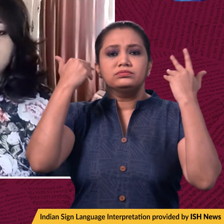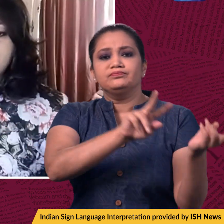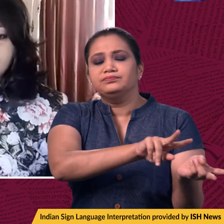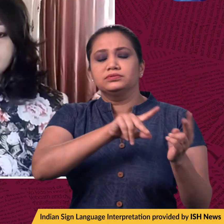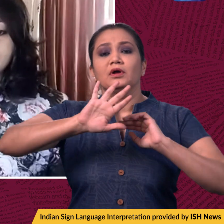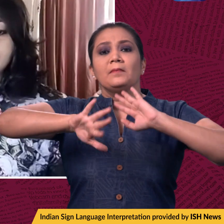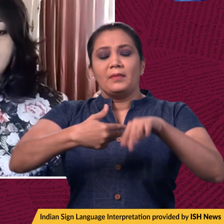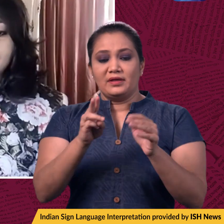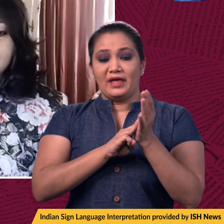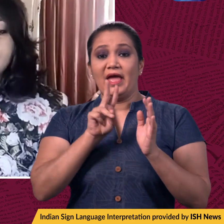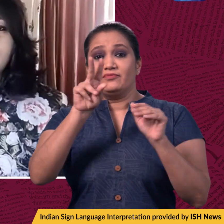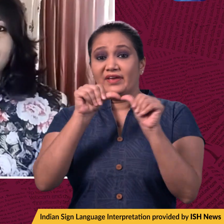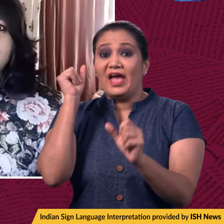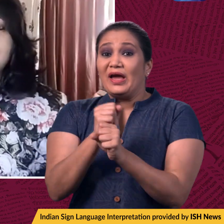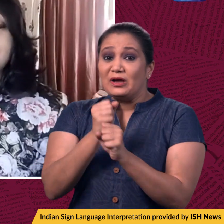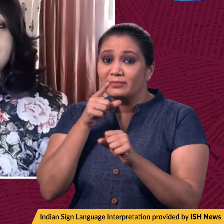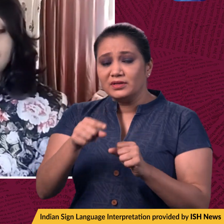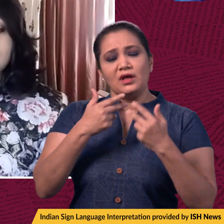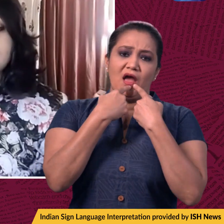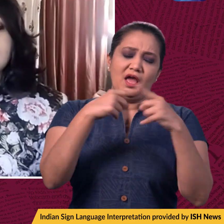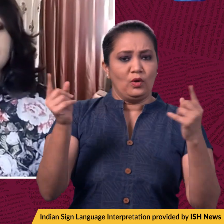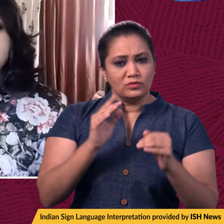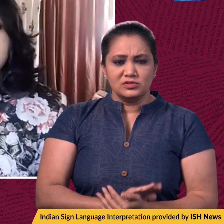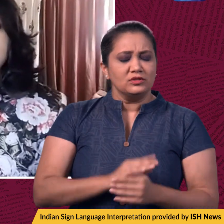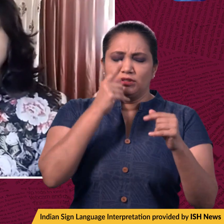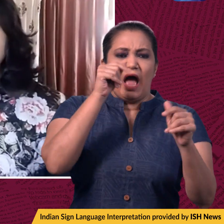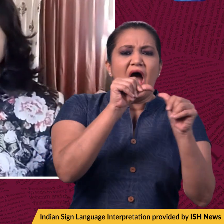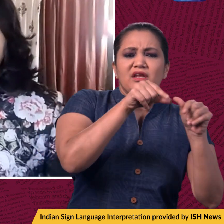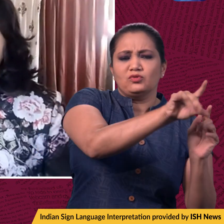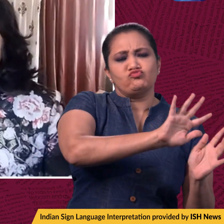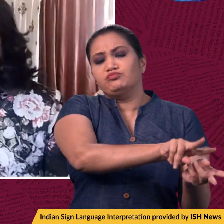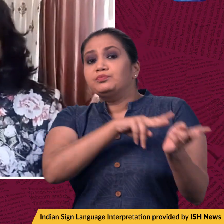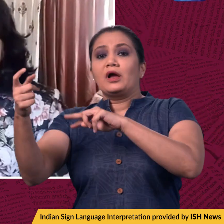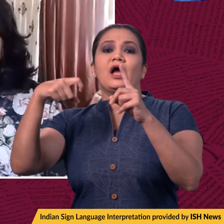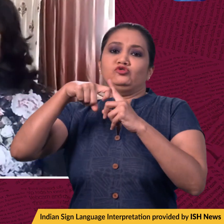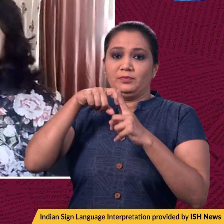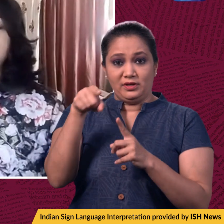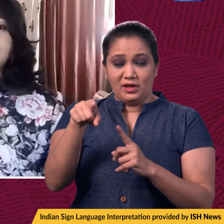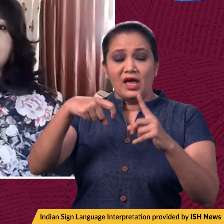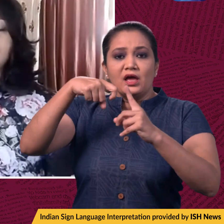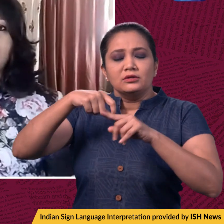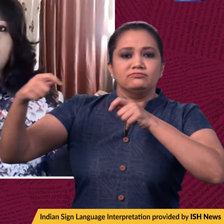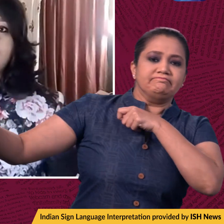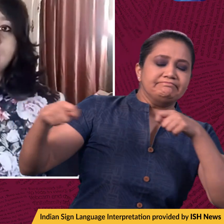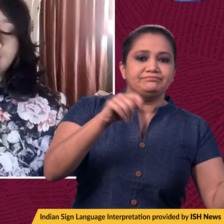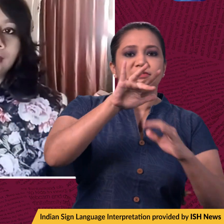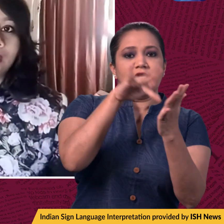But the MVA government announced that it would be shifted to Kanjur Mark. But now there's a tug of war between the centre